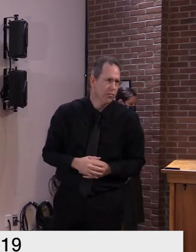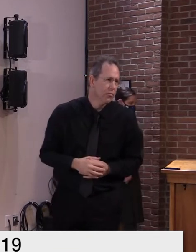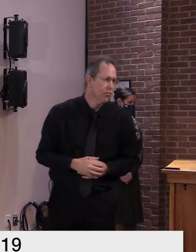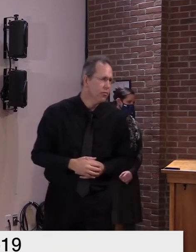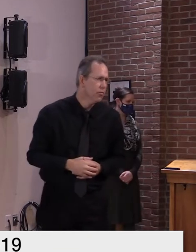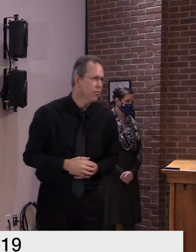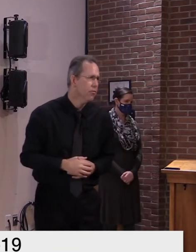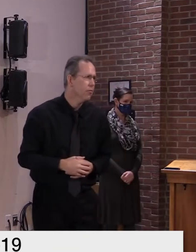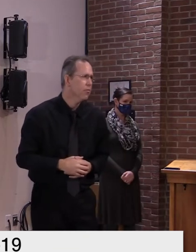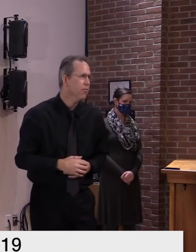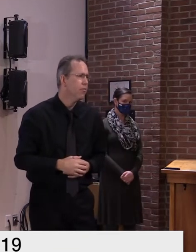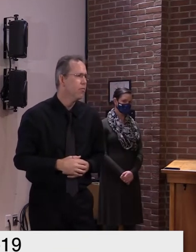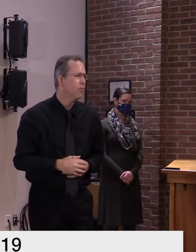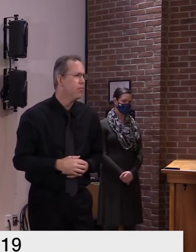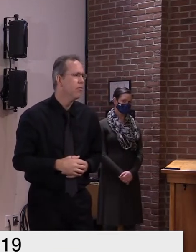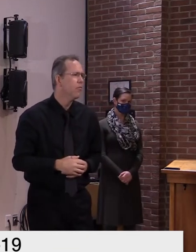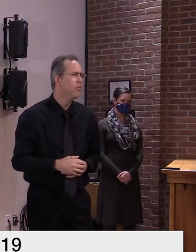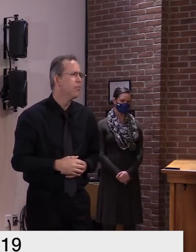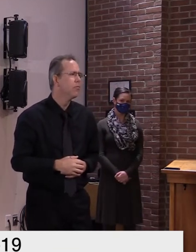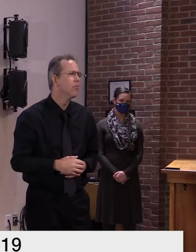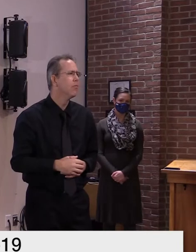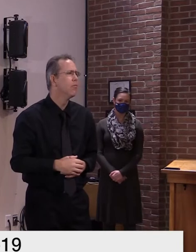sean the chester telegraph